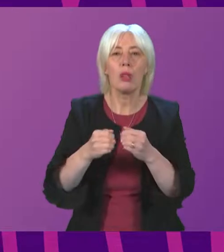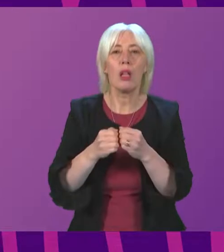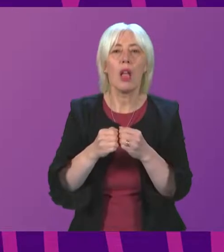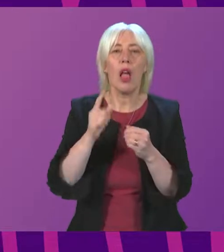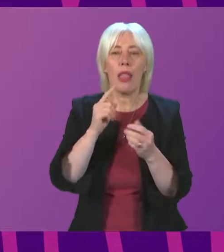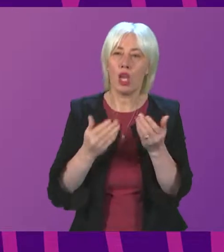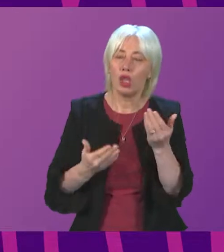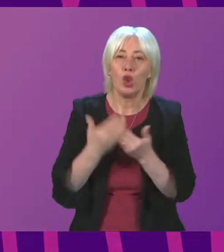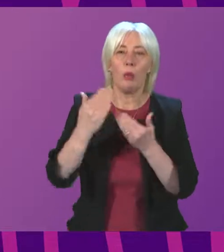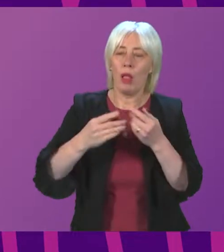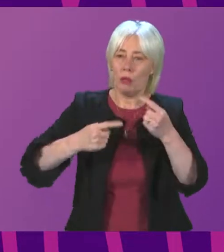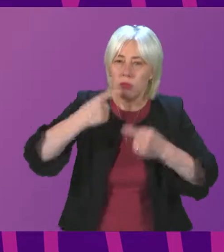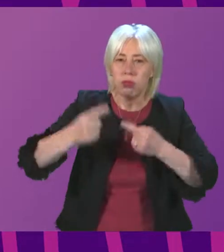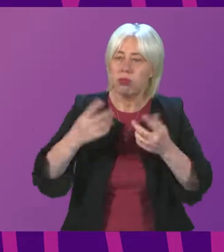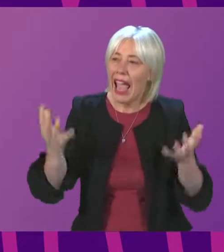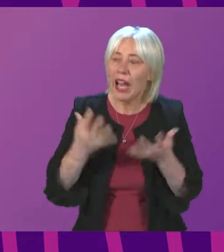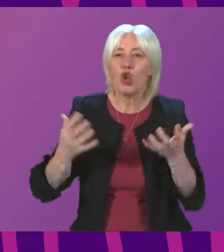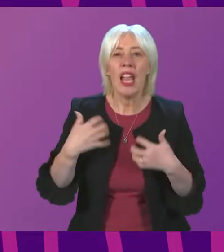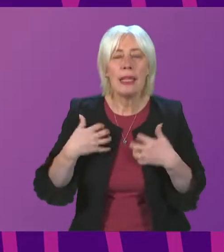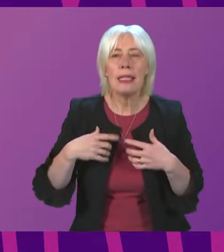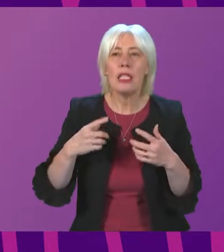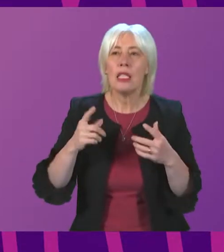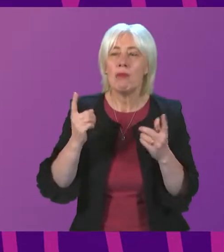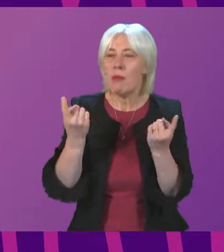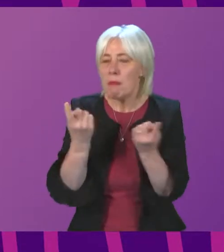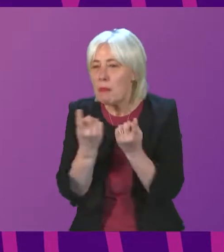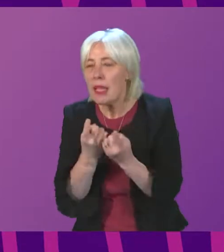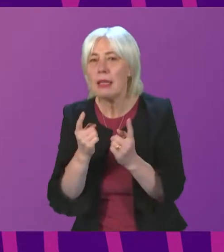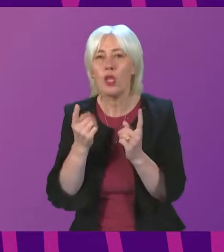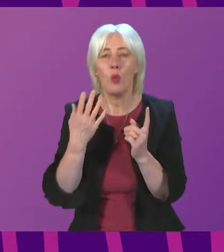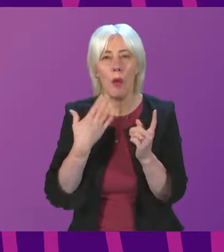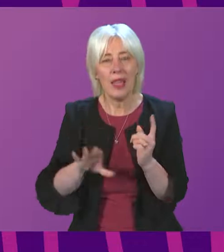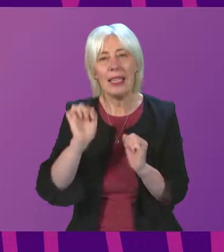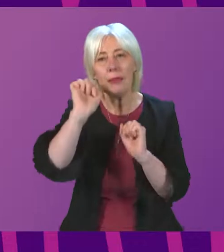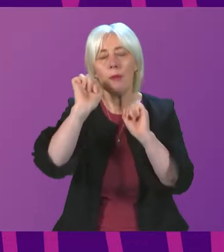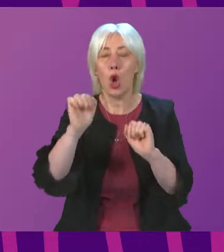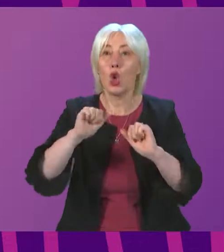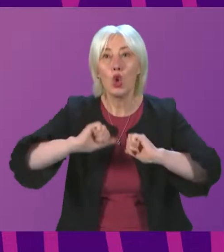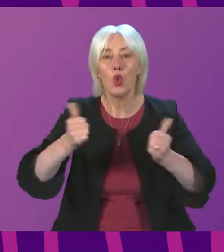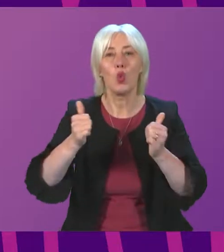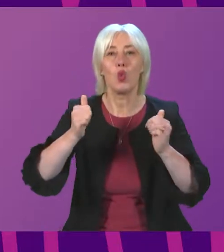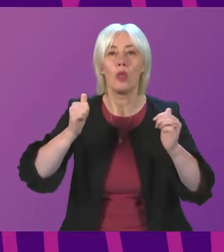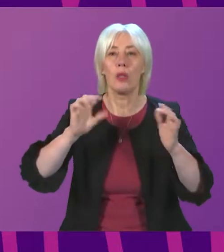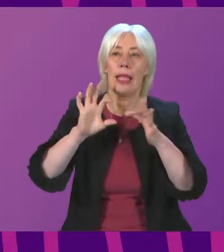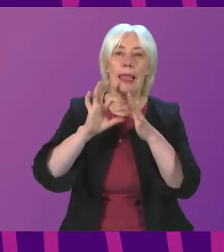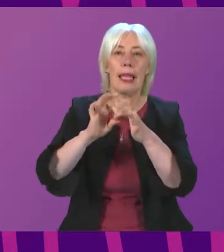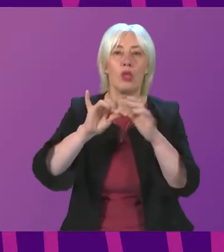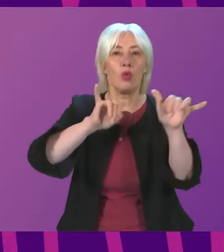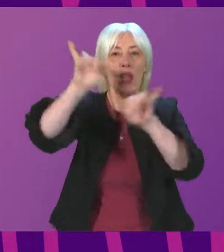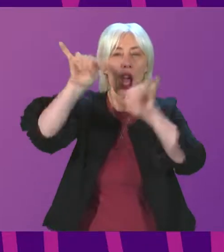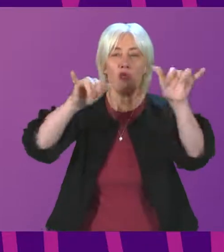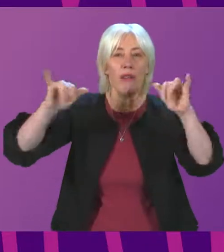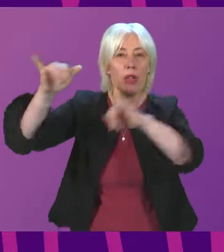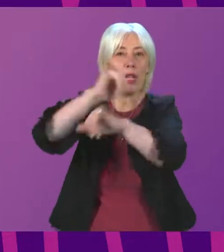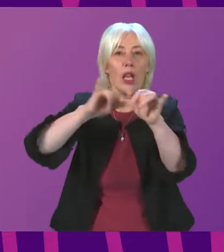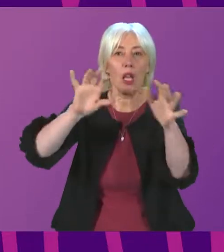renewables and maintenance of devices as well, but they need good air traffic links to other parts of the